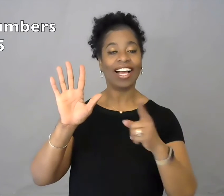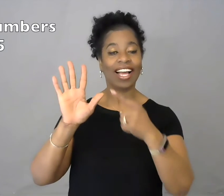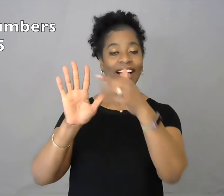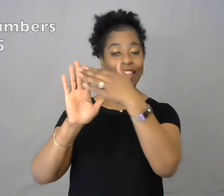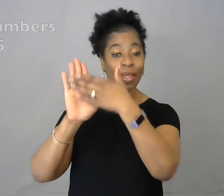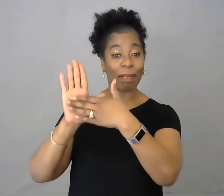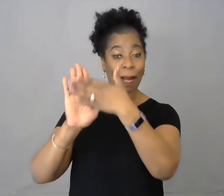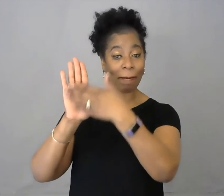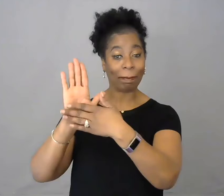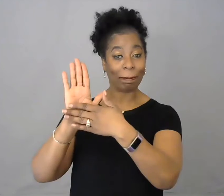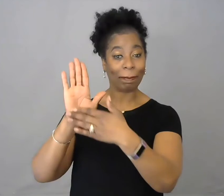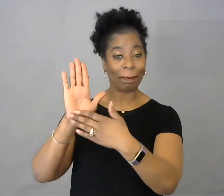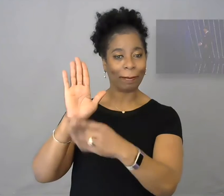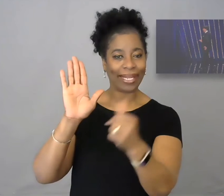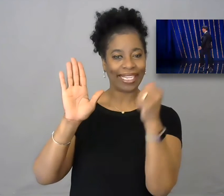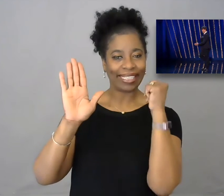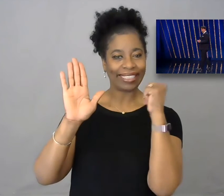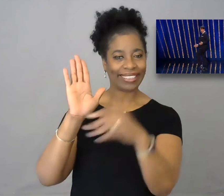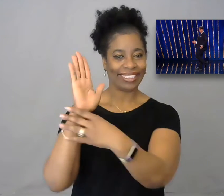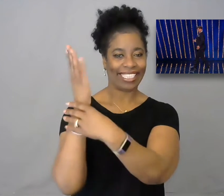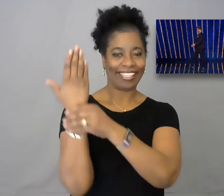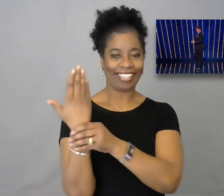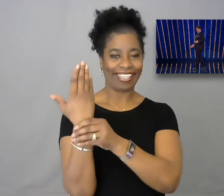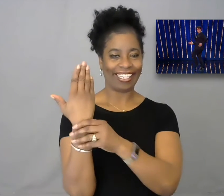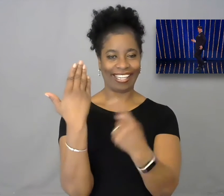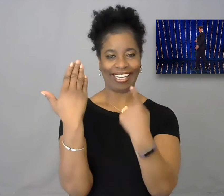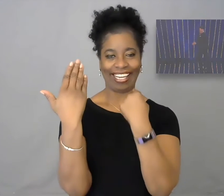the palm faces backwards.